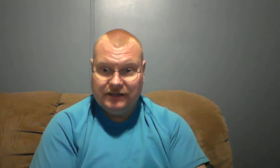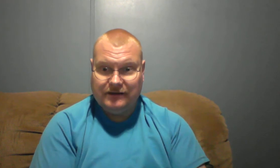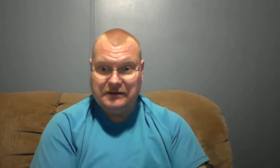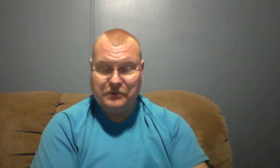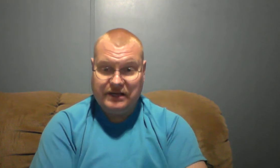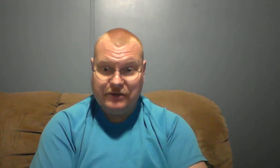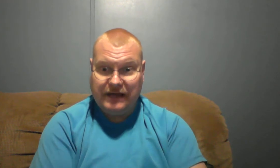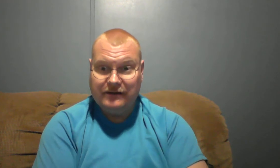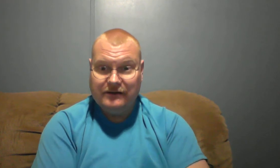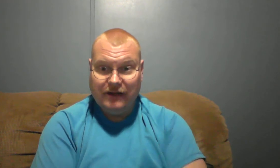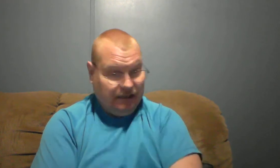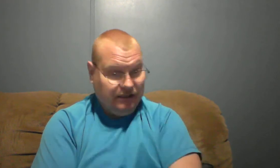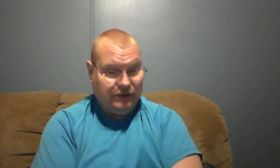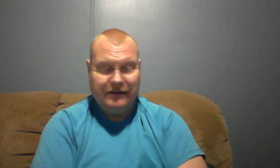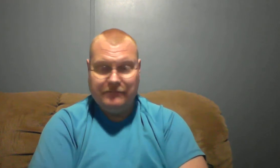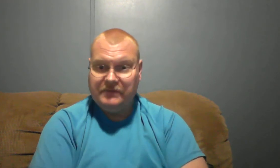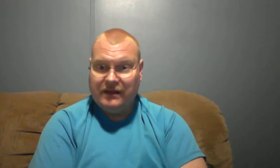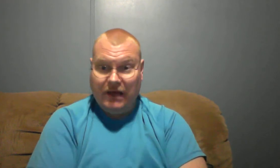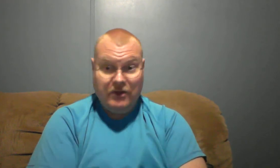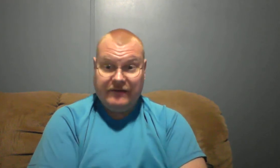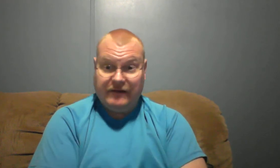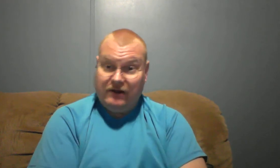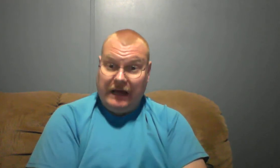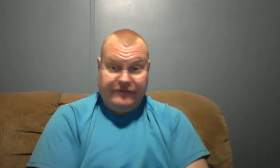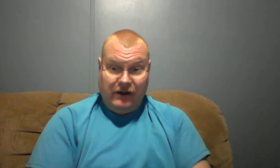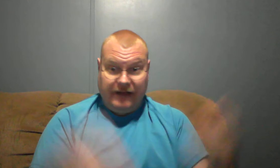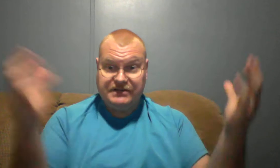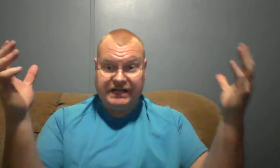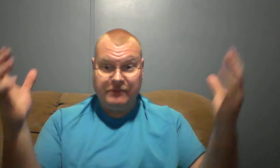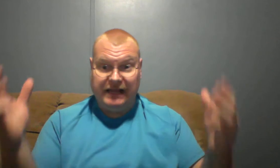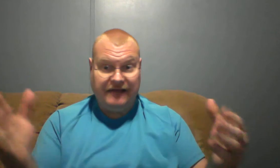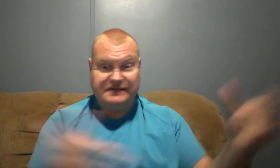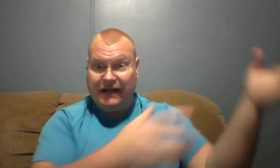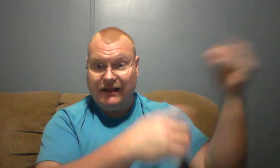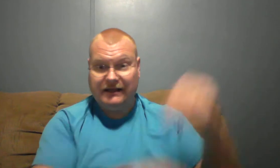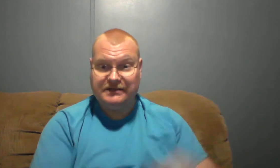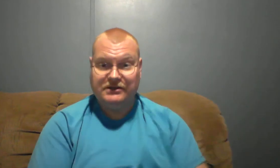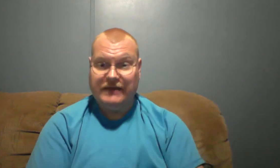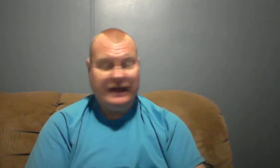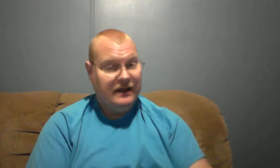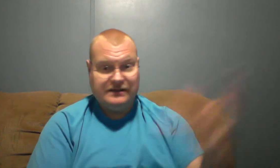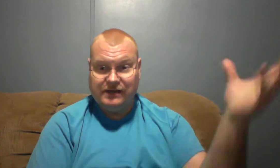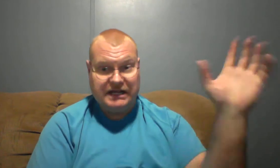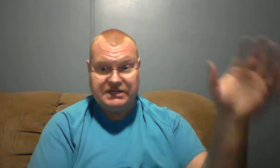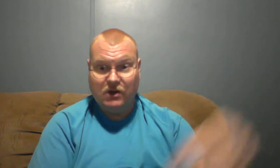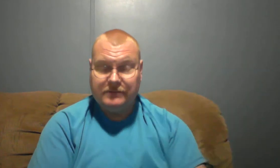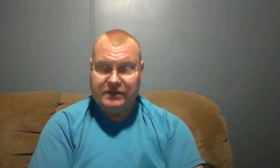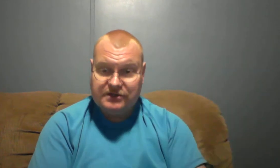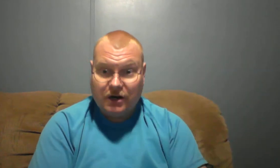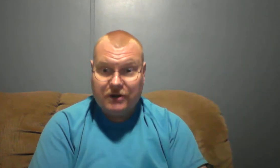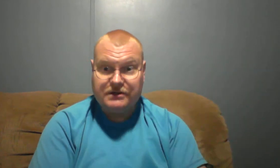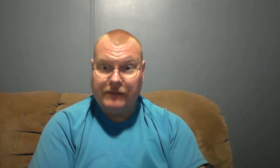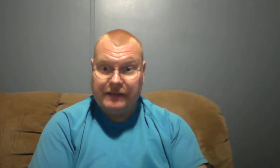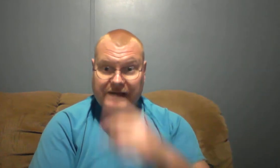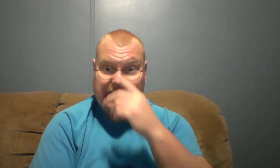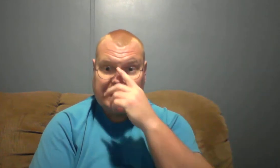We can do that. I can do that. If don't have to change my lifestyle, I can just do that. As long as I show up to the church and pay my tithes